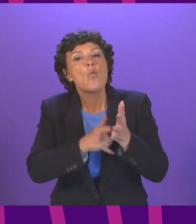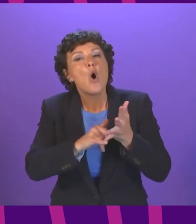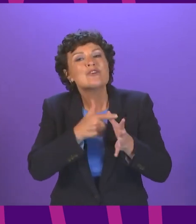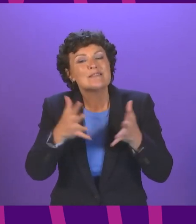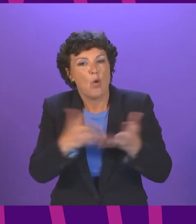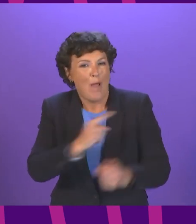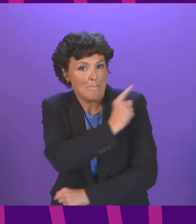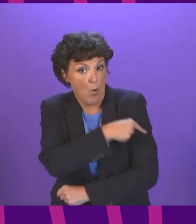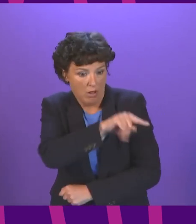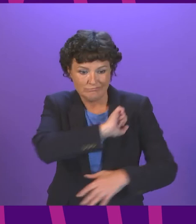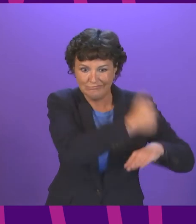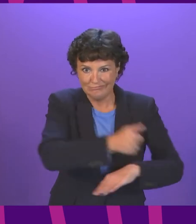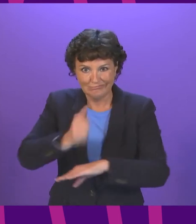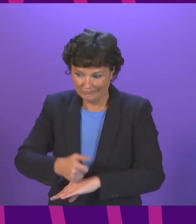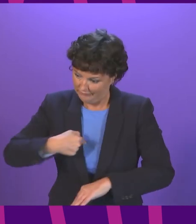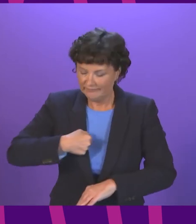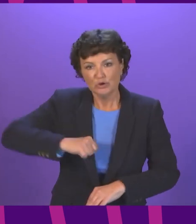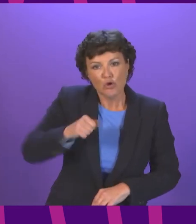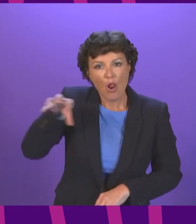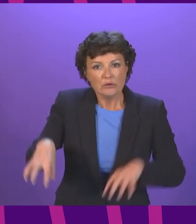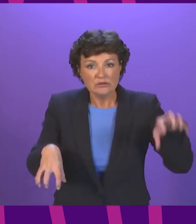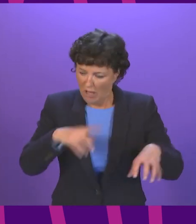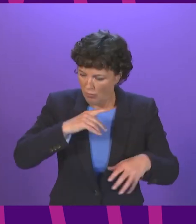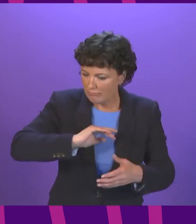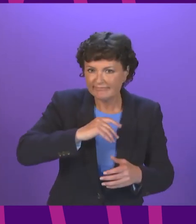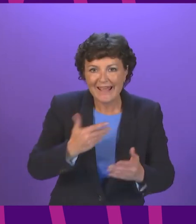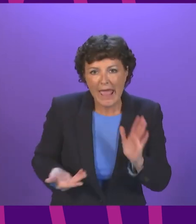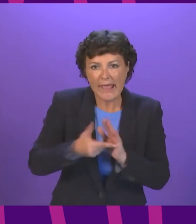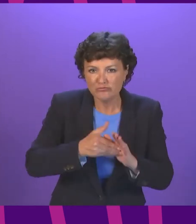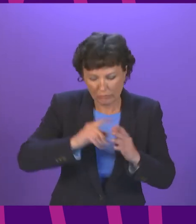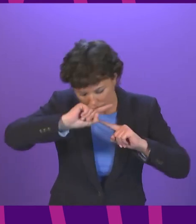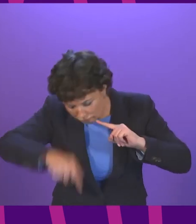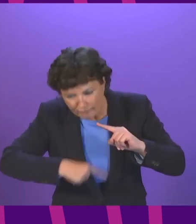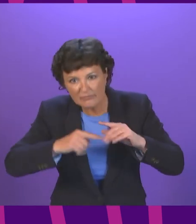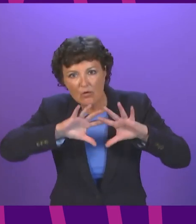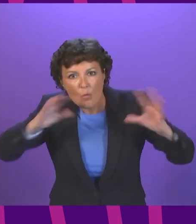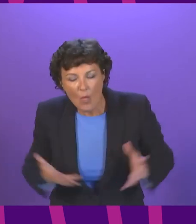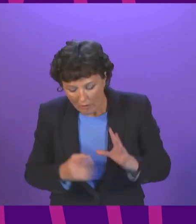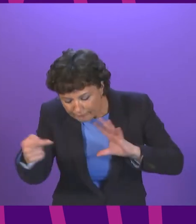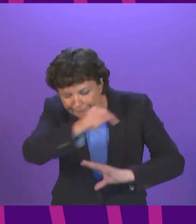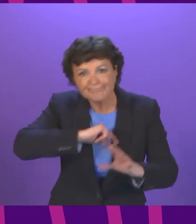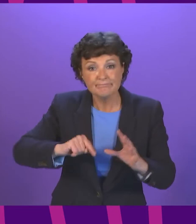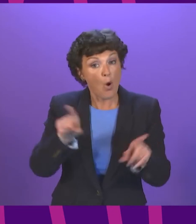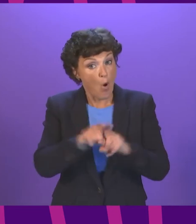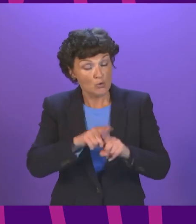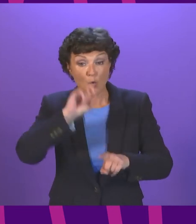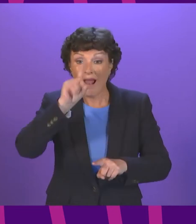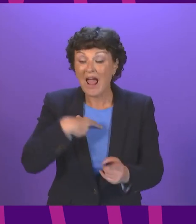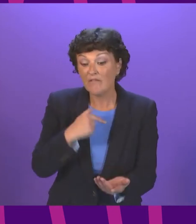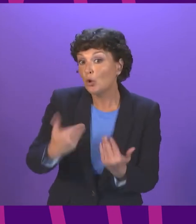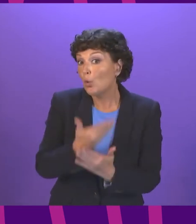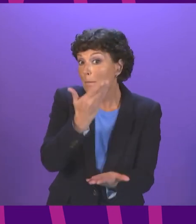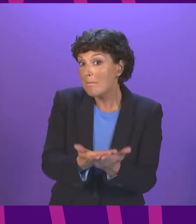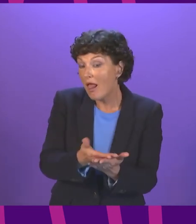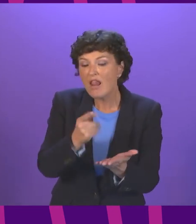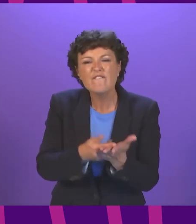existing network of overseas hubs and we will introduce a moveable transactions bill to make certain commercial transactions